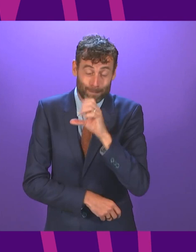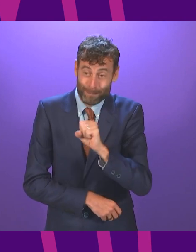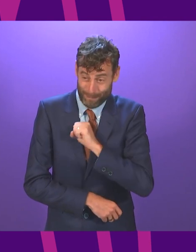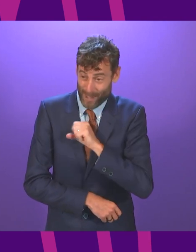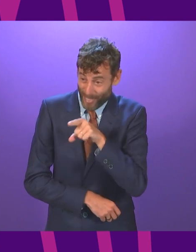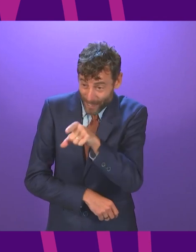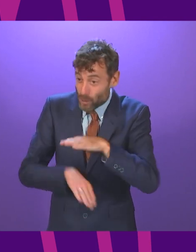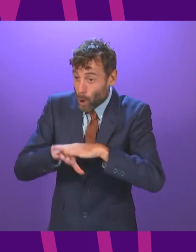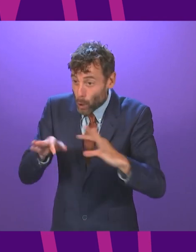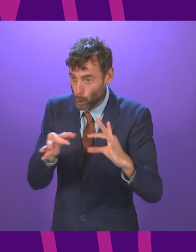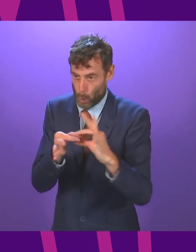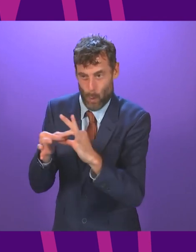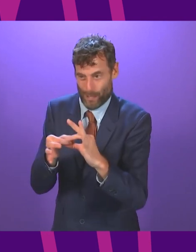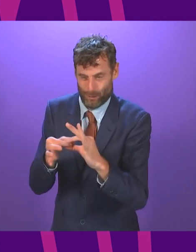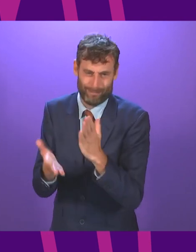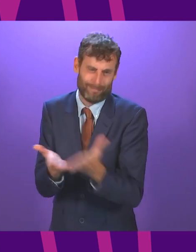standards.